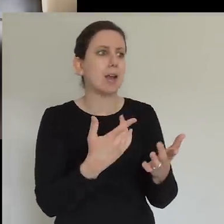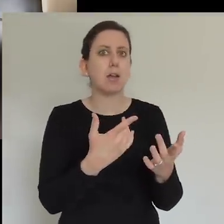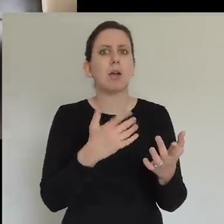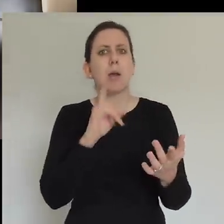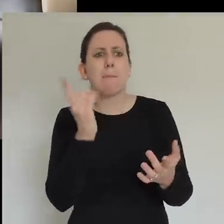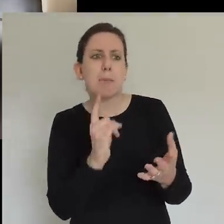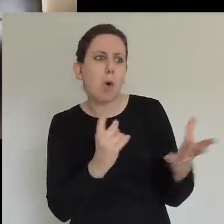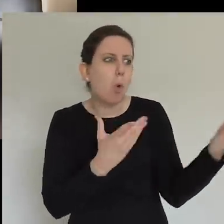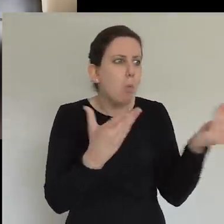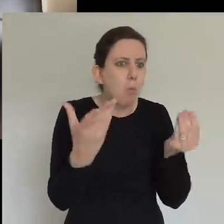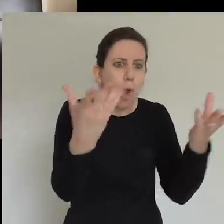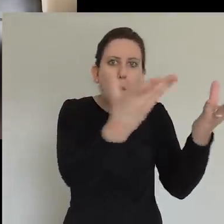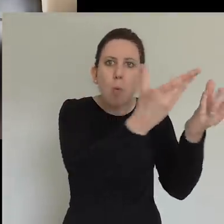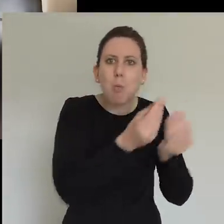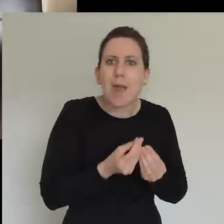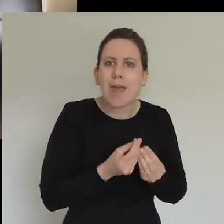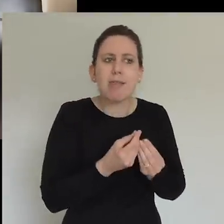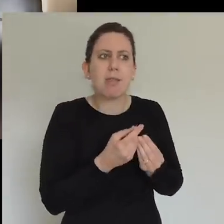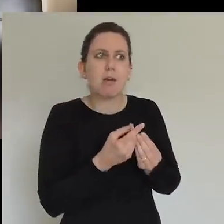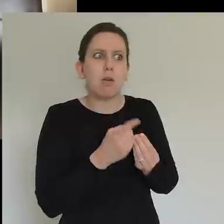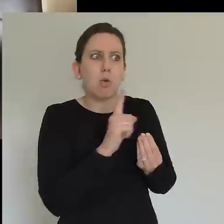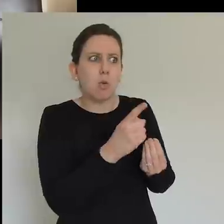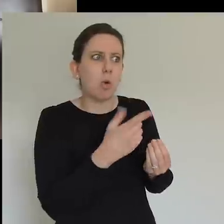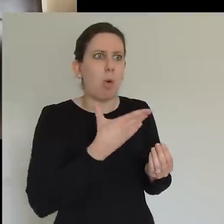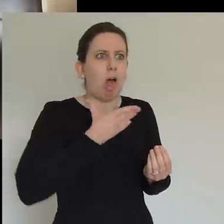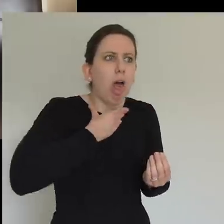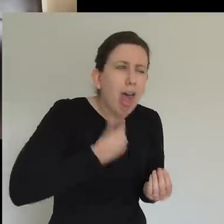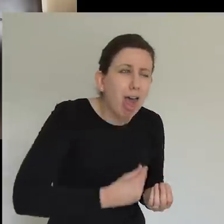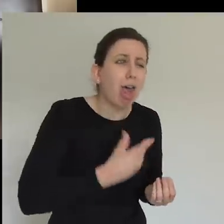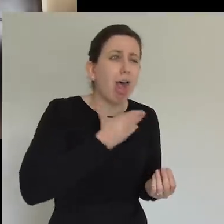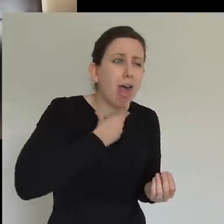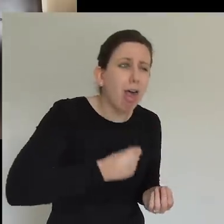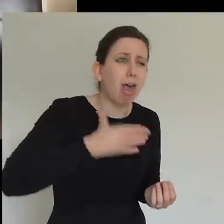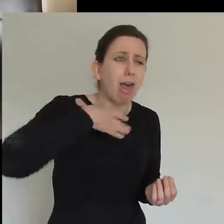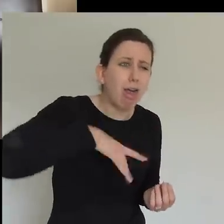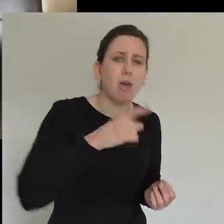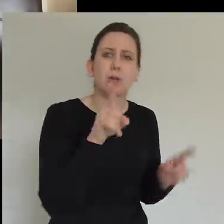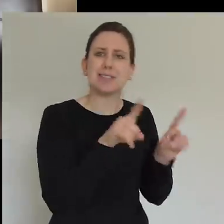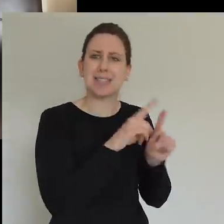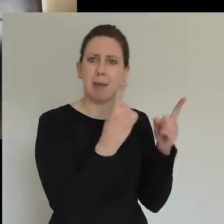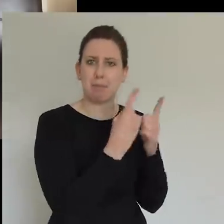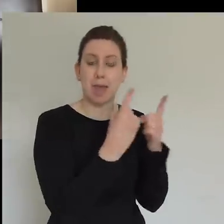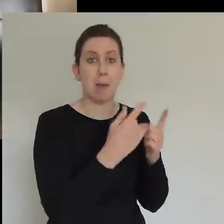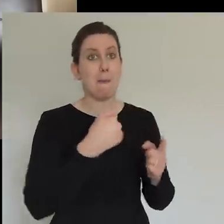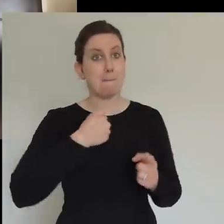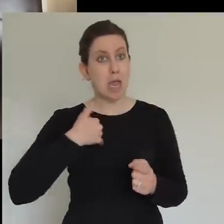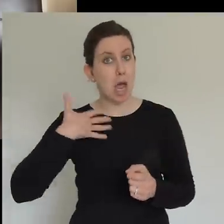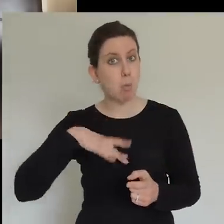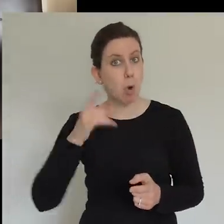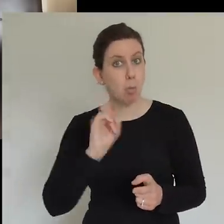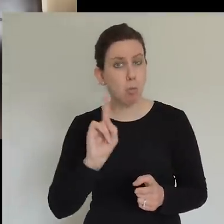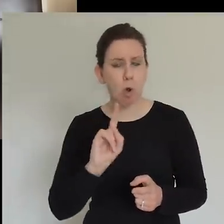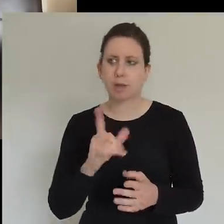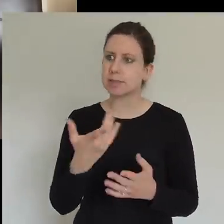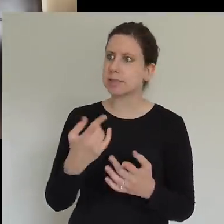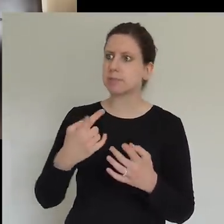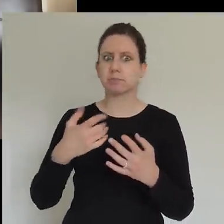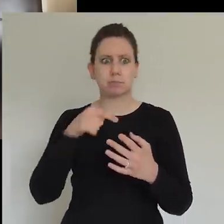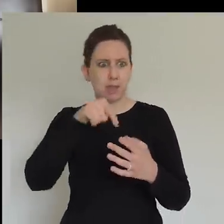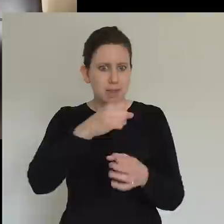is, what are you hungry for? I'm hungry to see the evangelization of the United Kingdom, to see the church rise up in this land, to see many people come to faith in a powerful way,